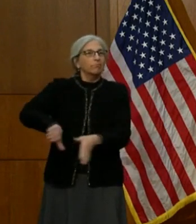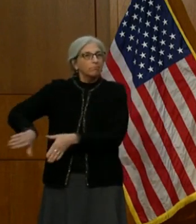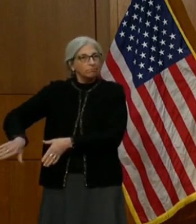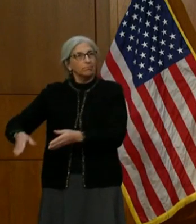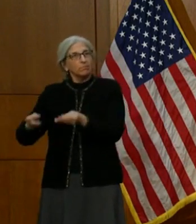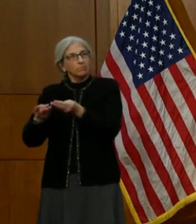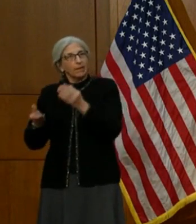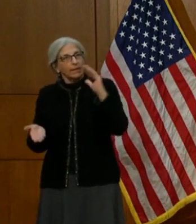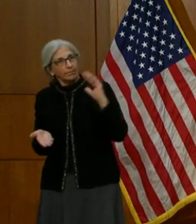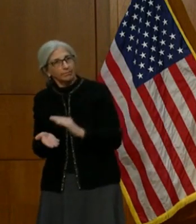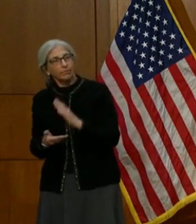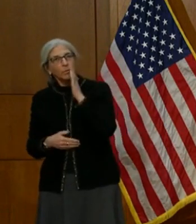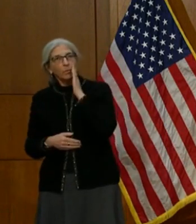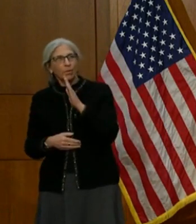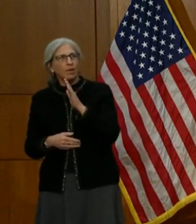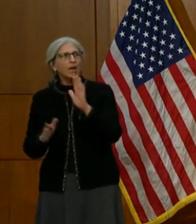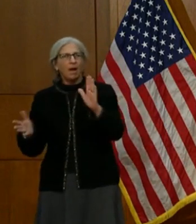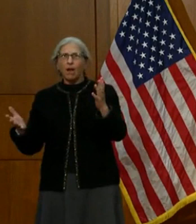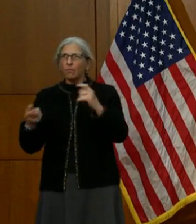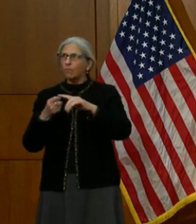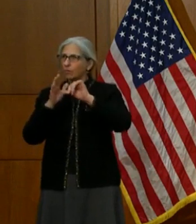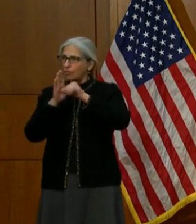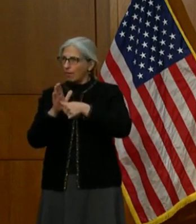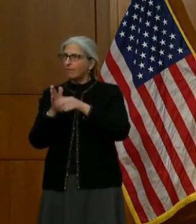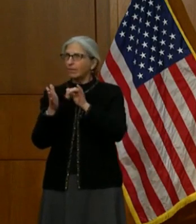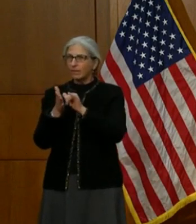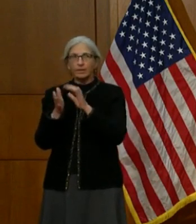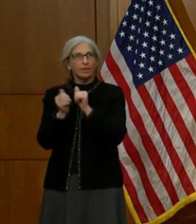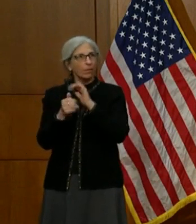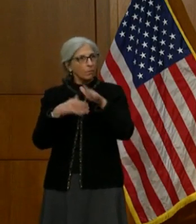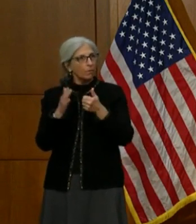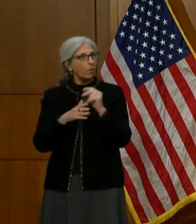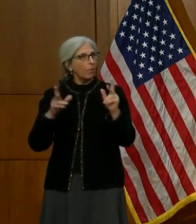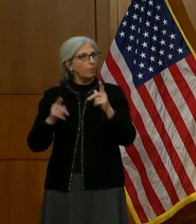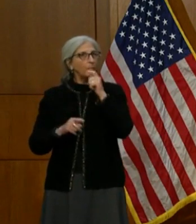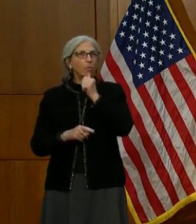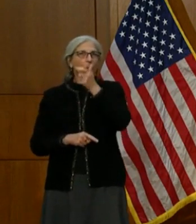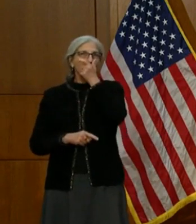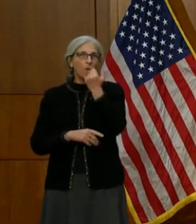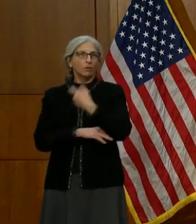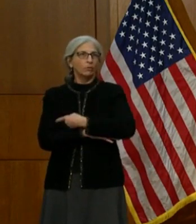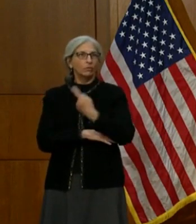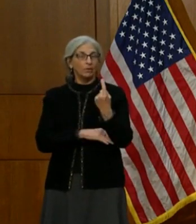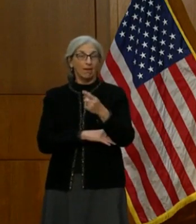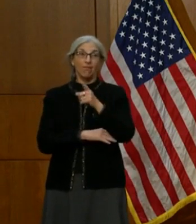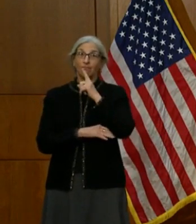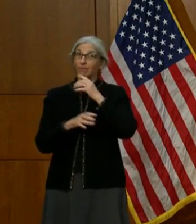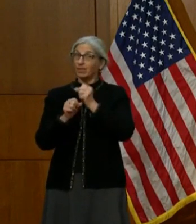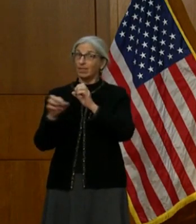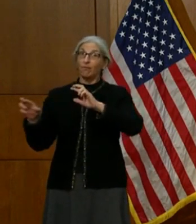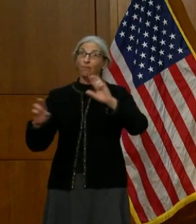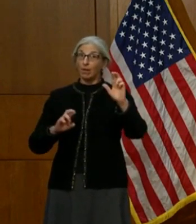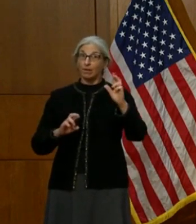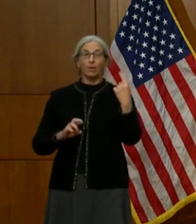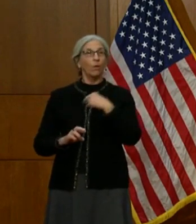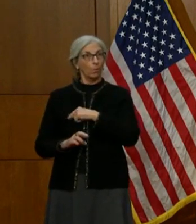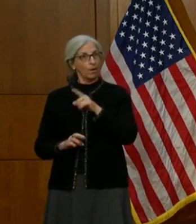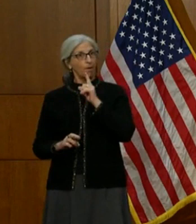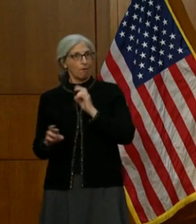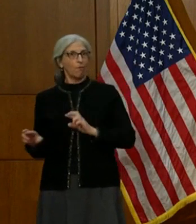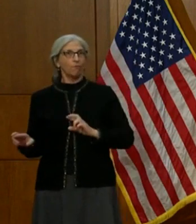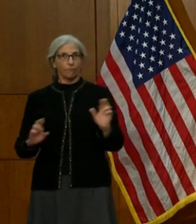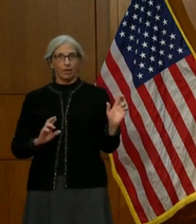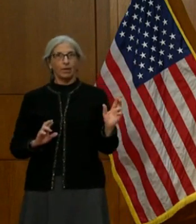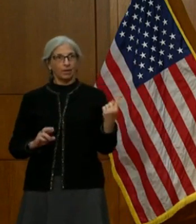that with all the listeners, all Virginians, that we're all part of this solution and get ready because we're getting ready and